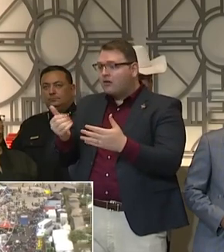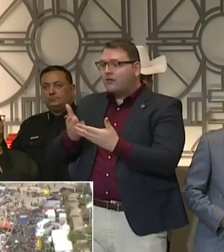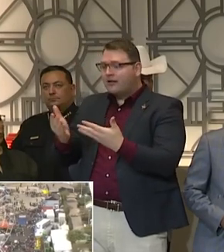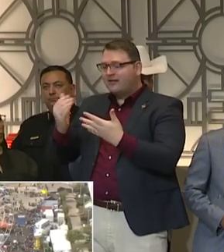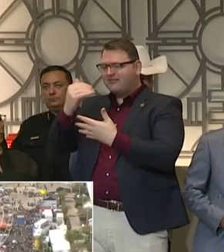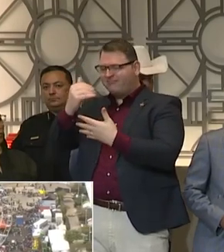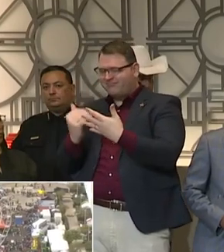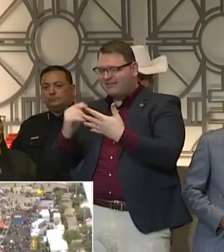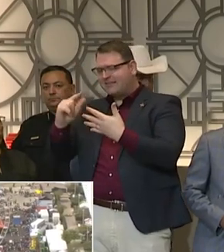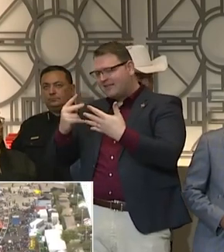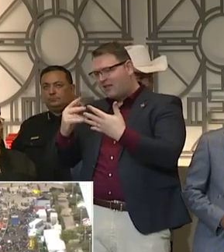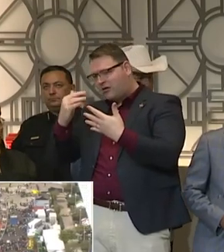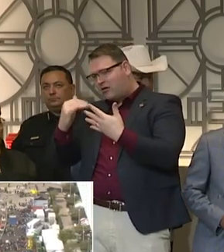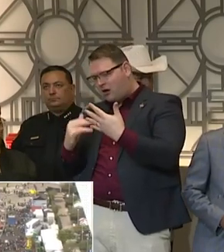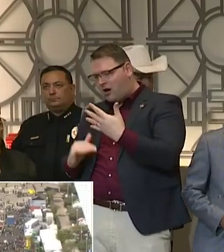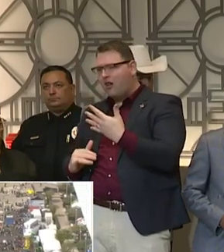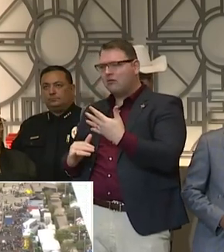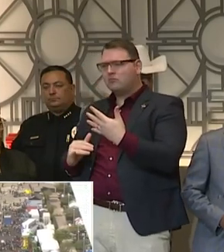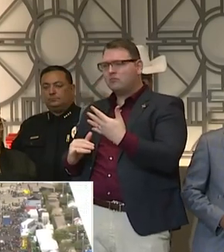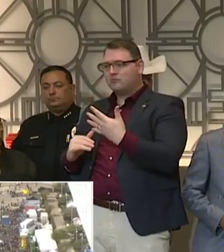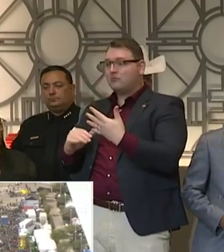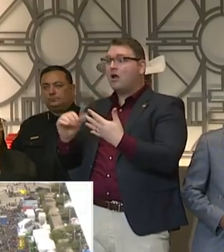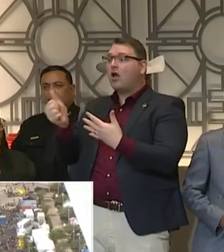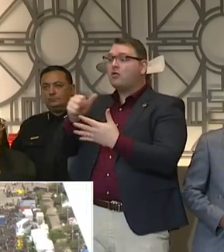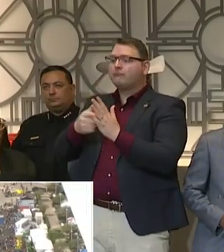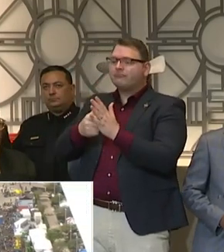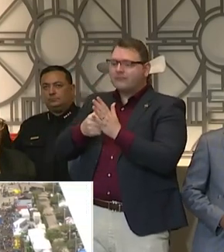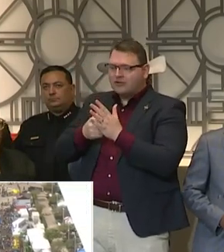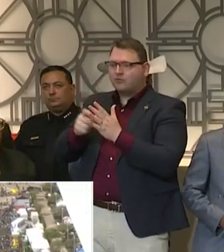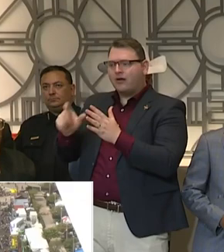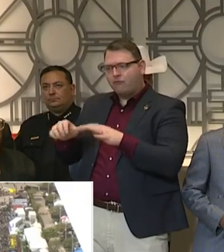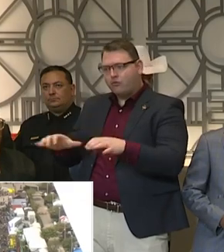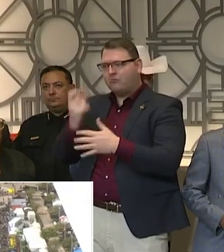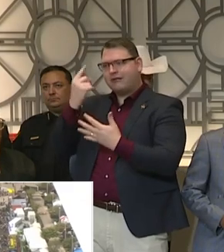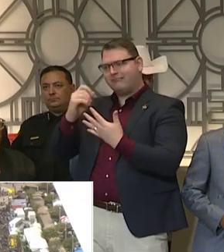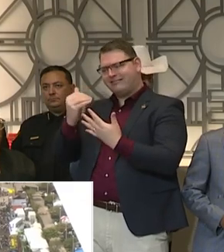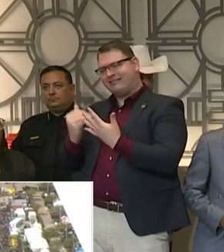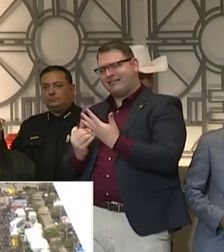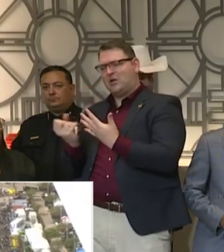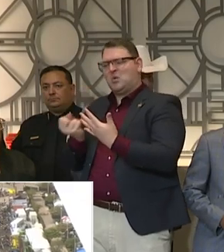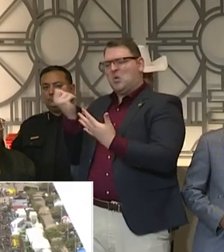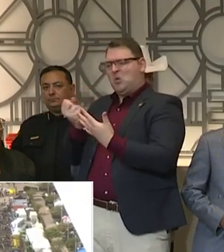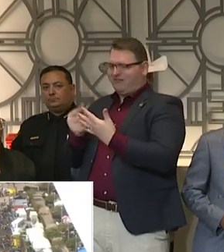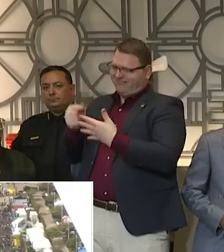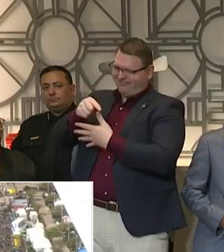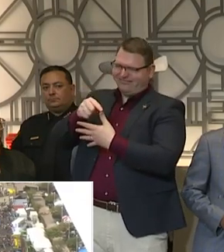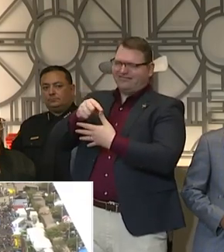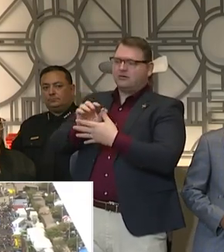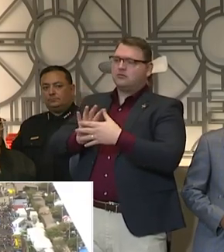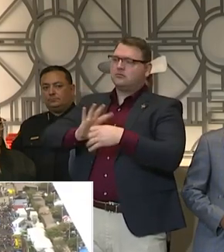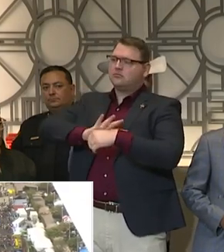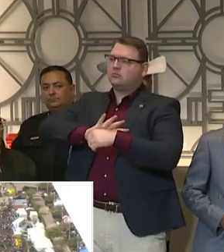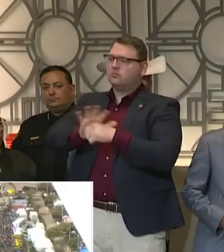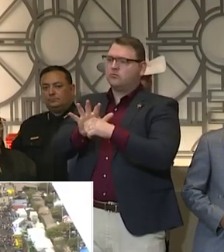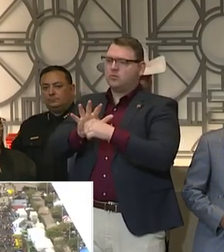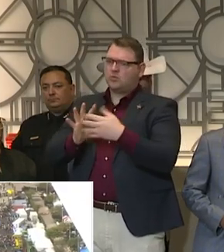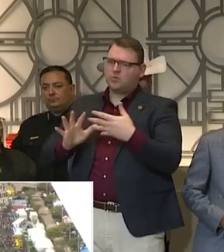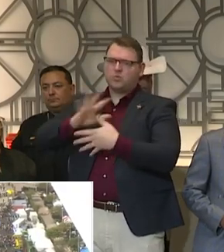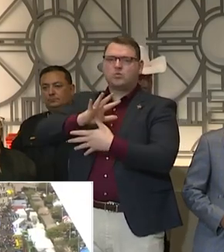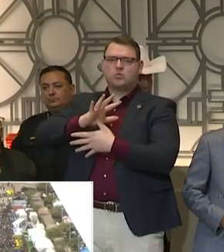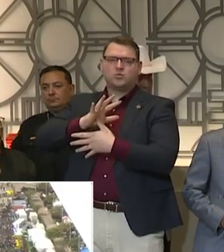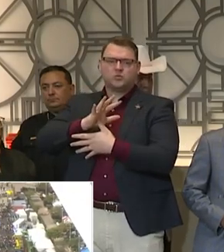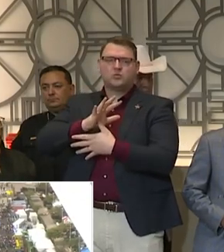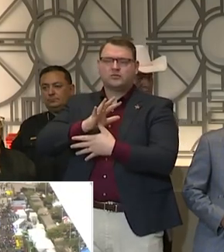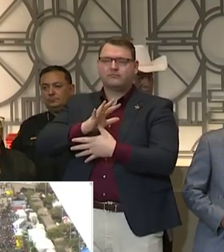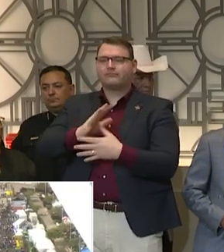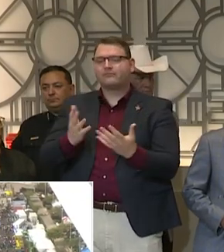of the hospitals, with businesses, with schools, as we have been to ensure that we not only have plans,